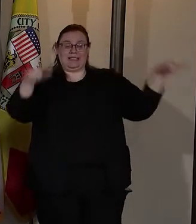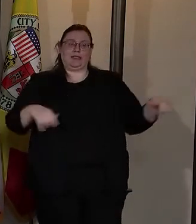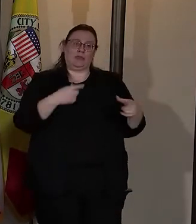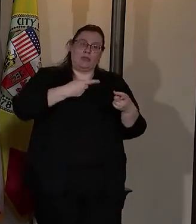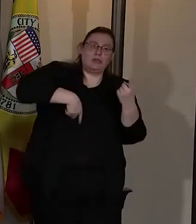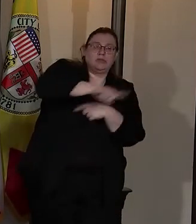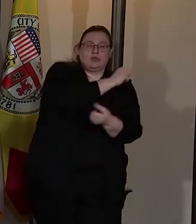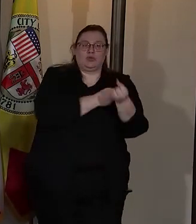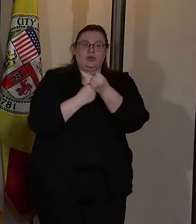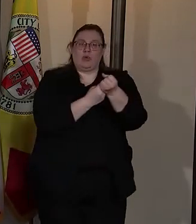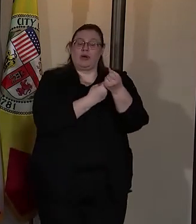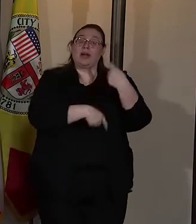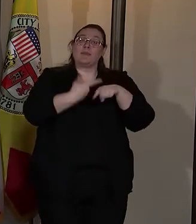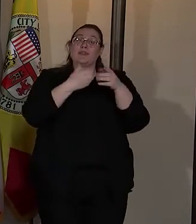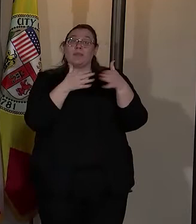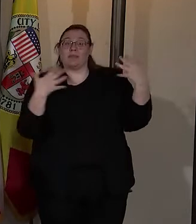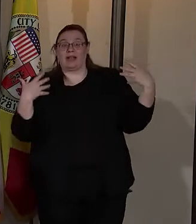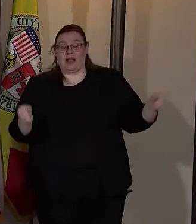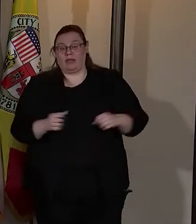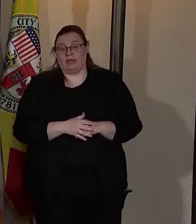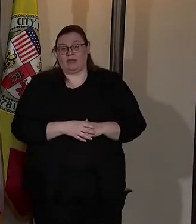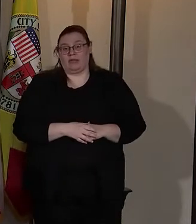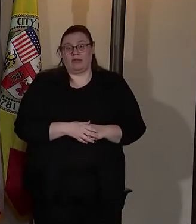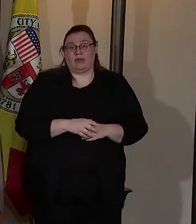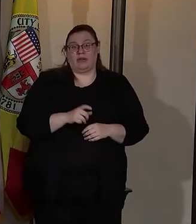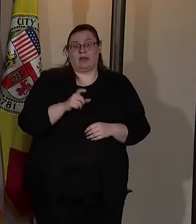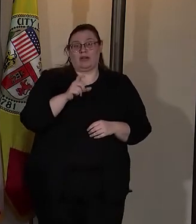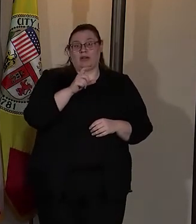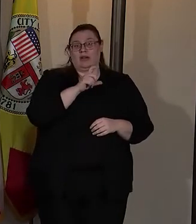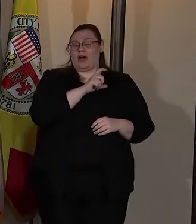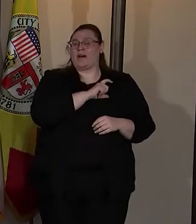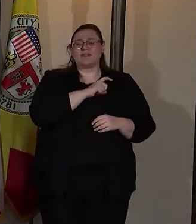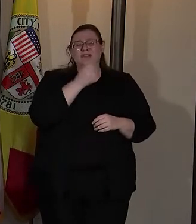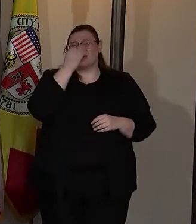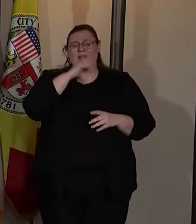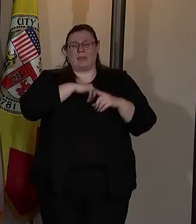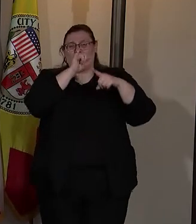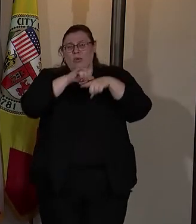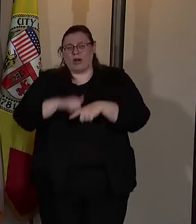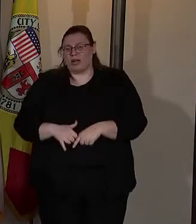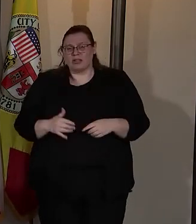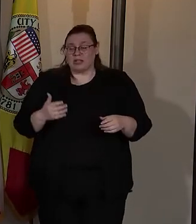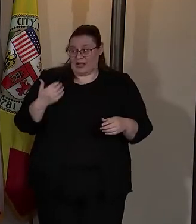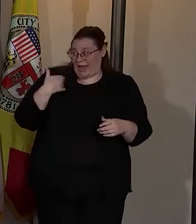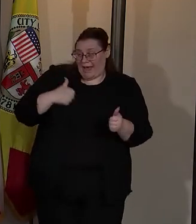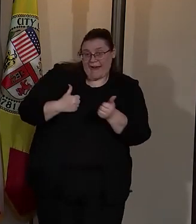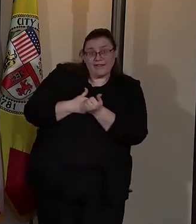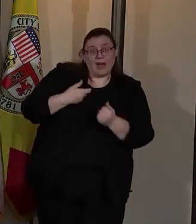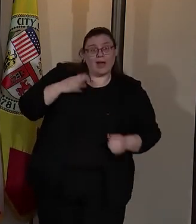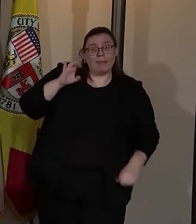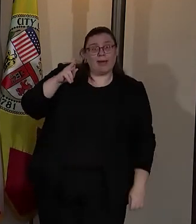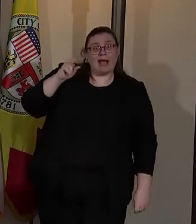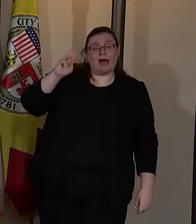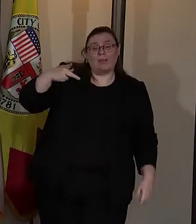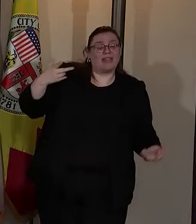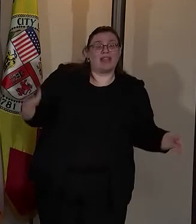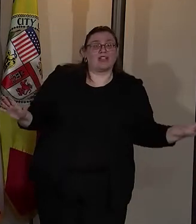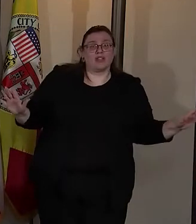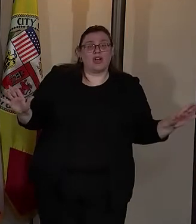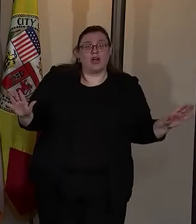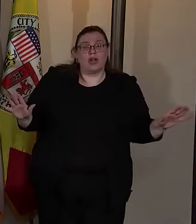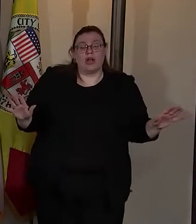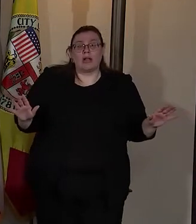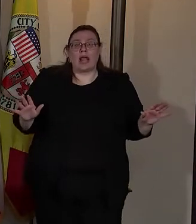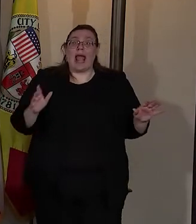from public health. Officers don't want all that jargon. They just want to know they've got backup and that they're not being asked to